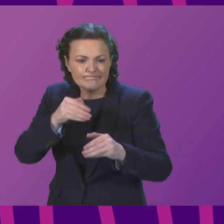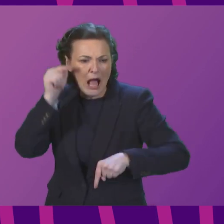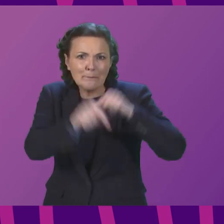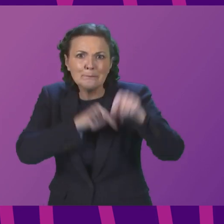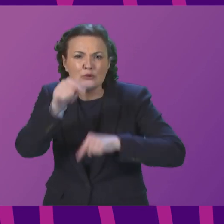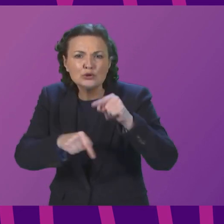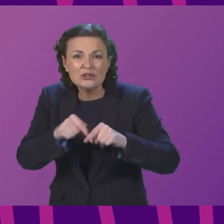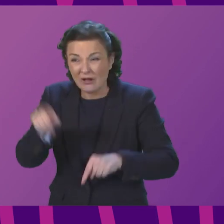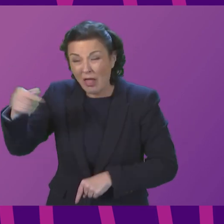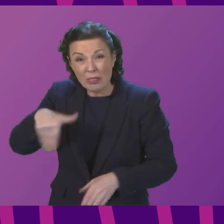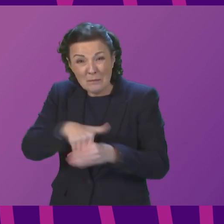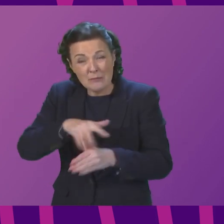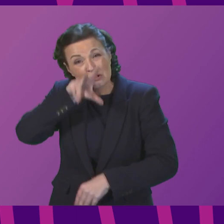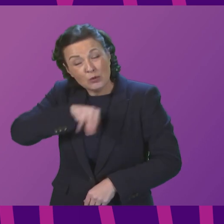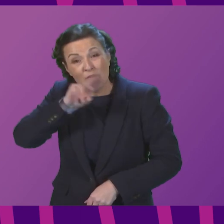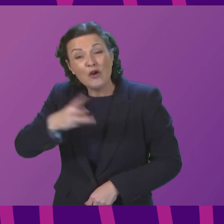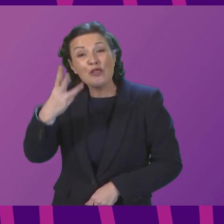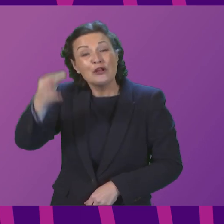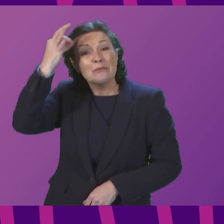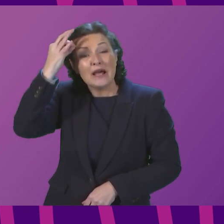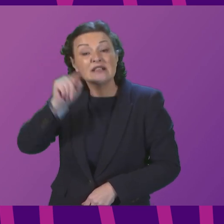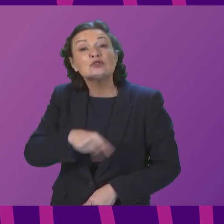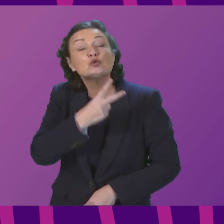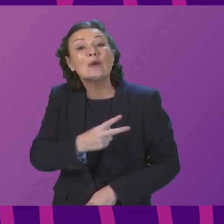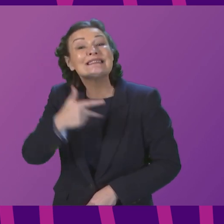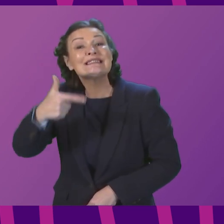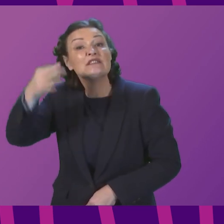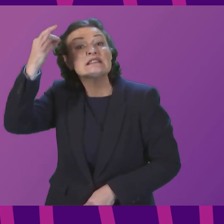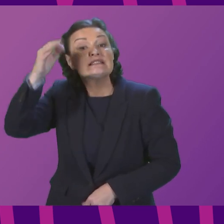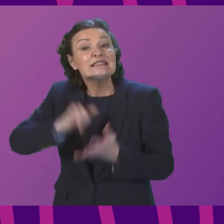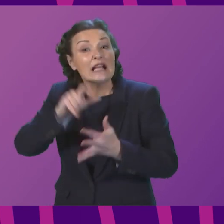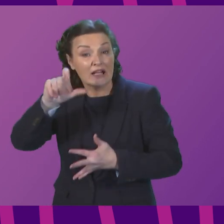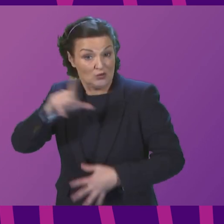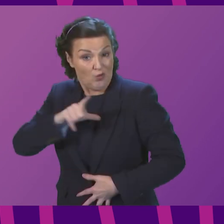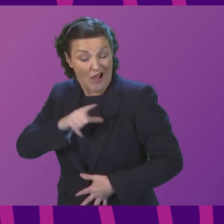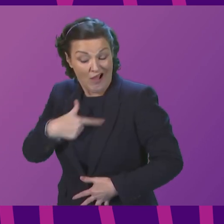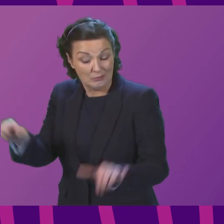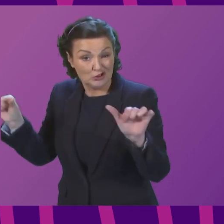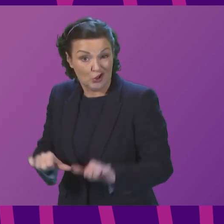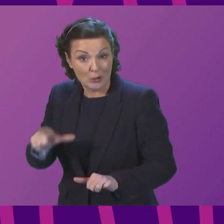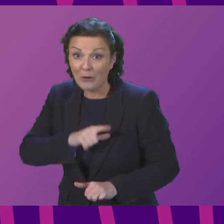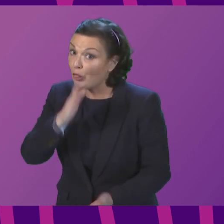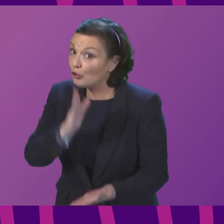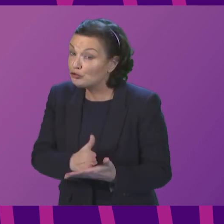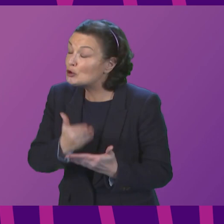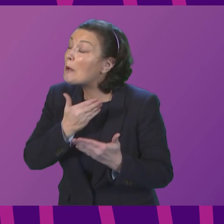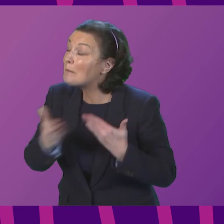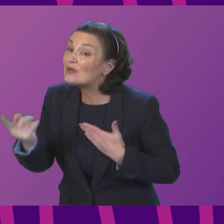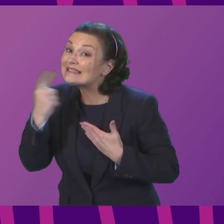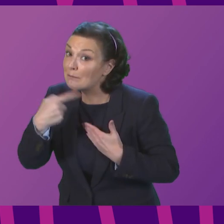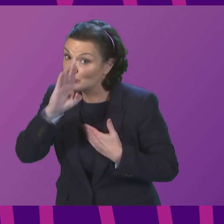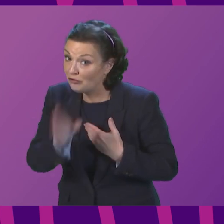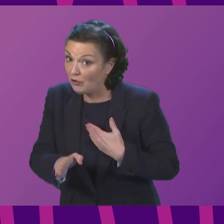three minutes and 27 seconds, and I'll be much briefer, as the truth is often quick and simple. Having